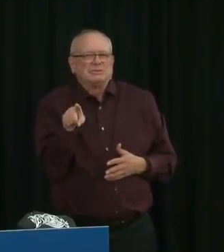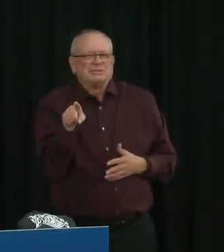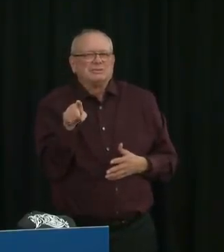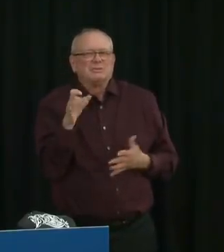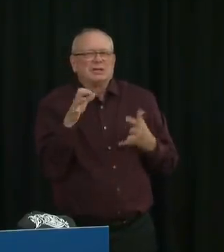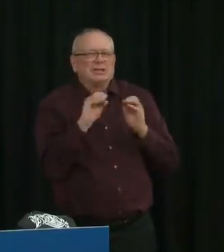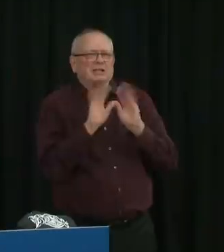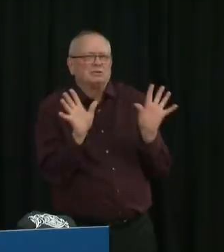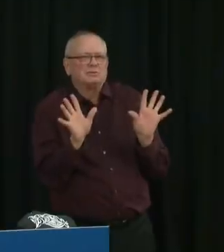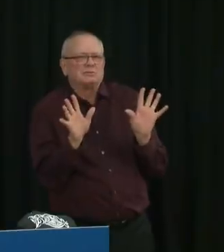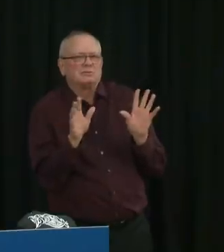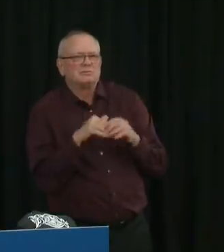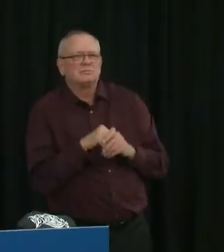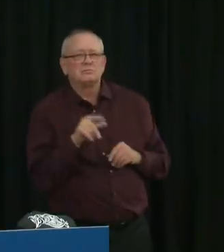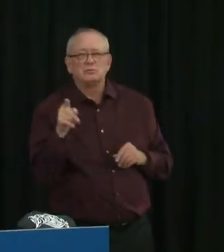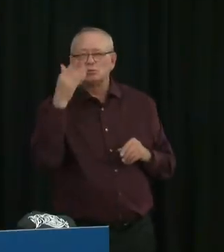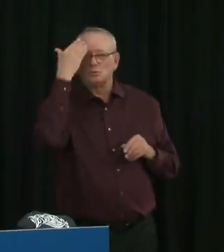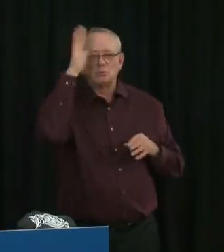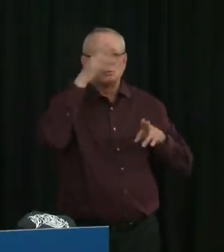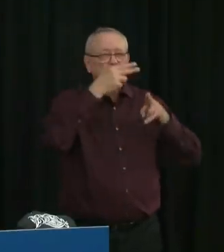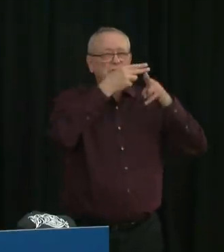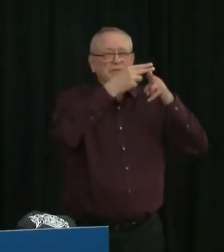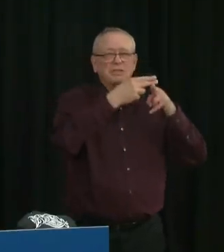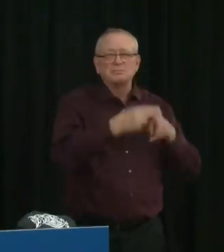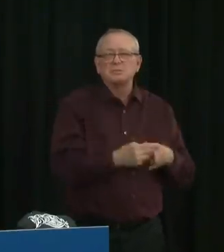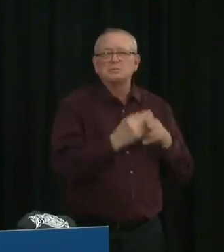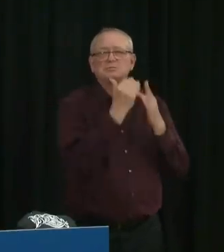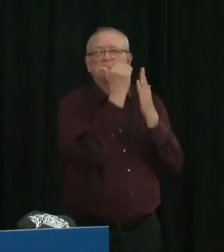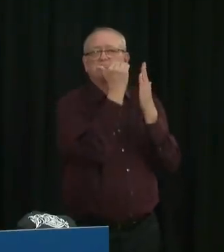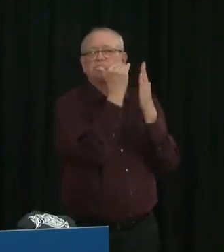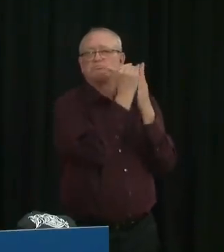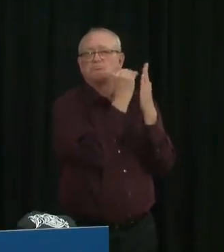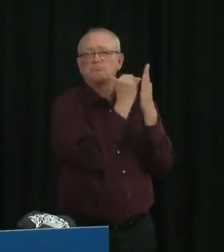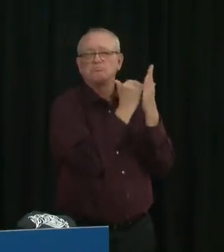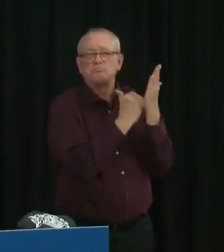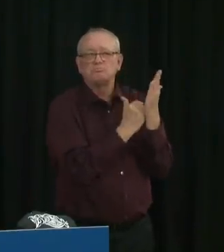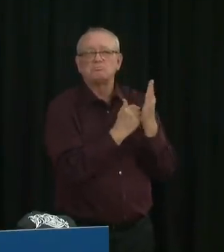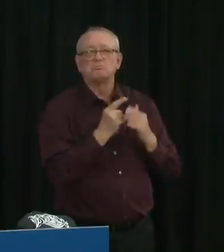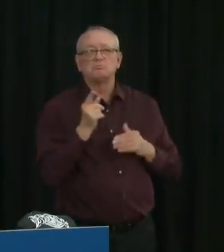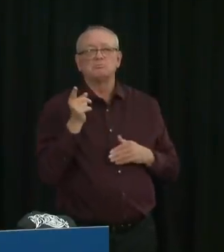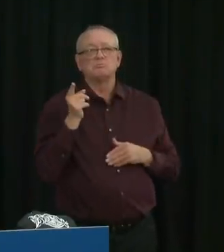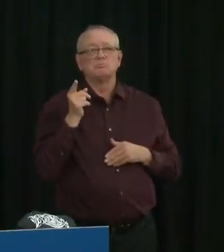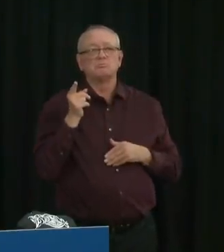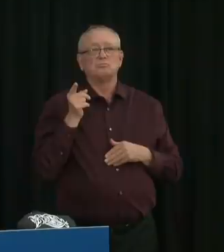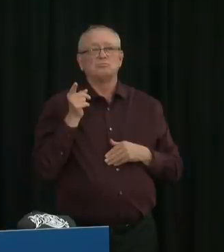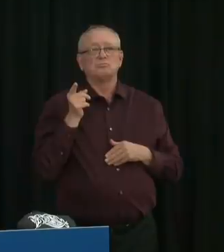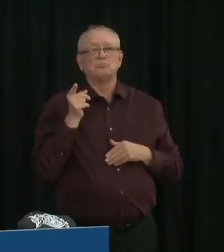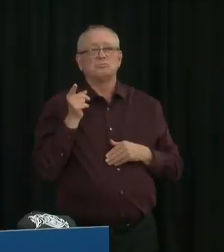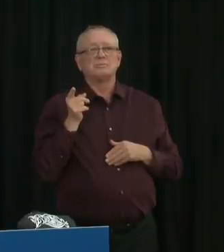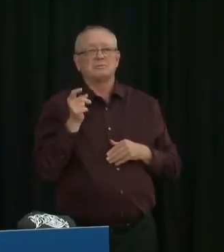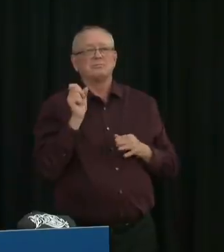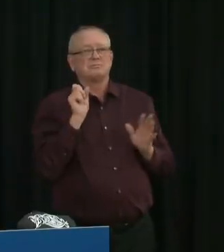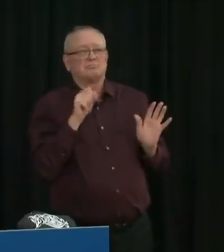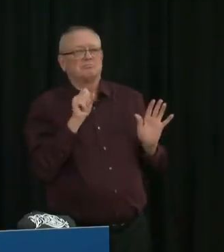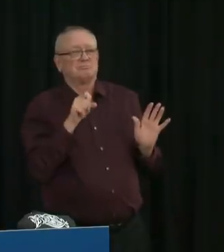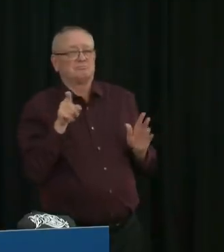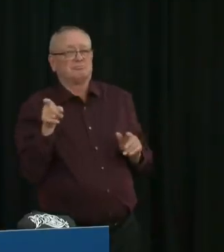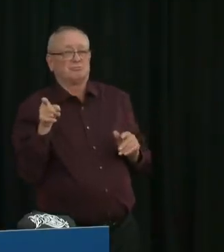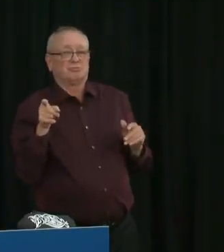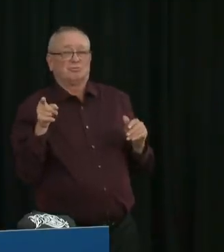know who is on that list, the expedited list. I mean, are you on the list? Yes. As I said, I have